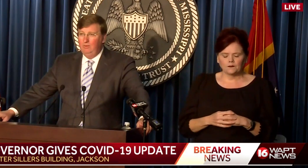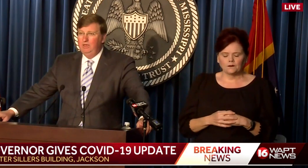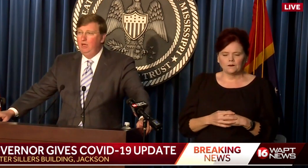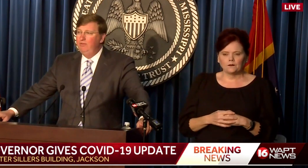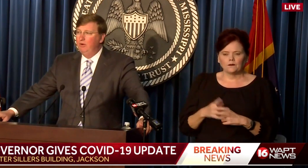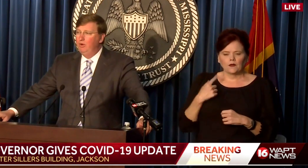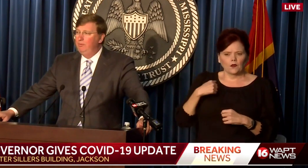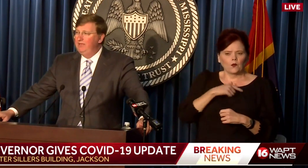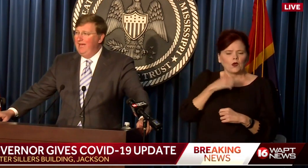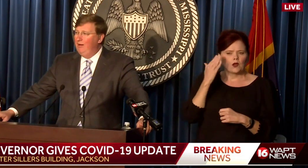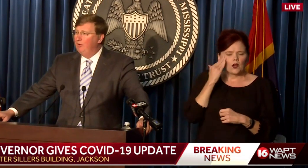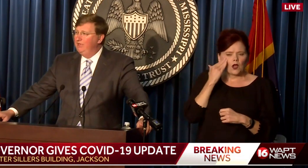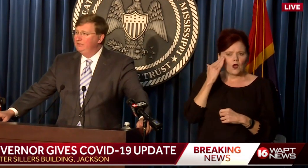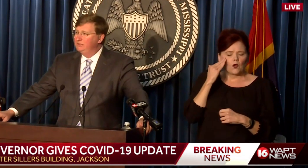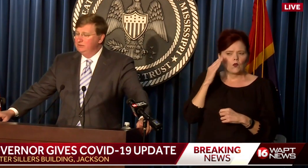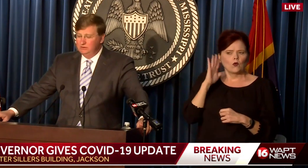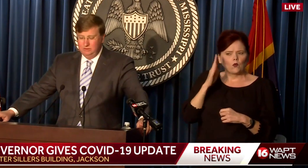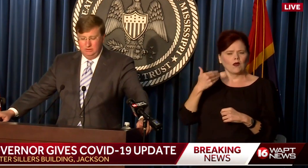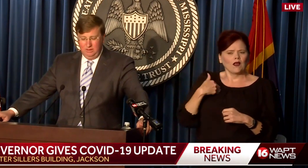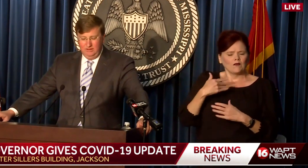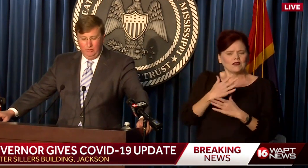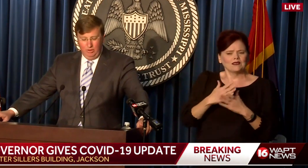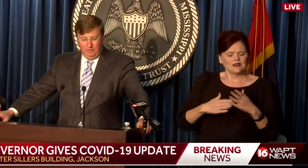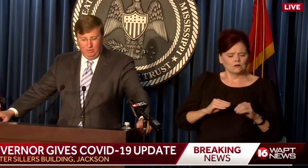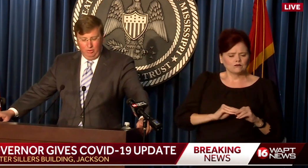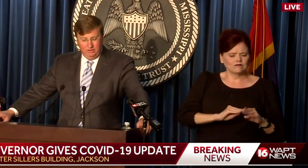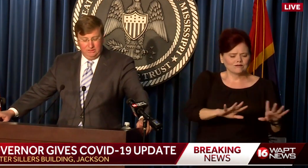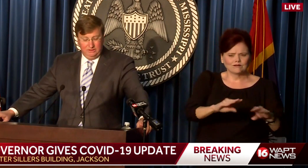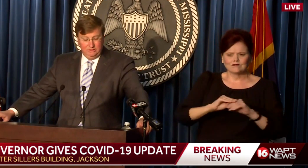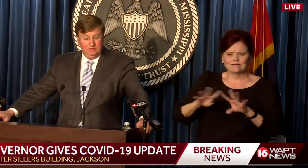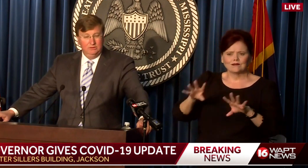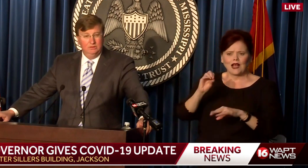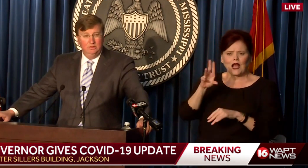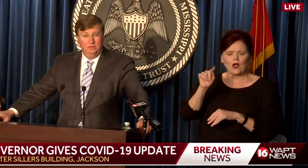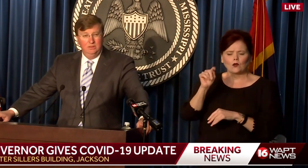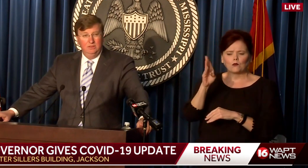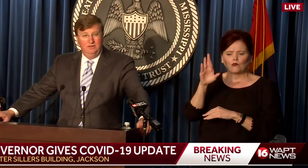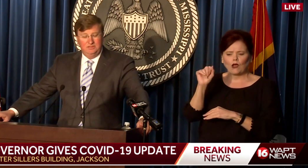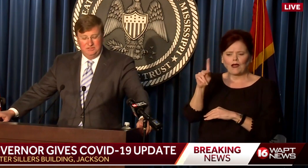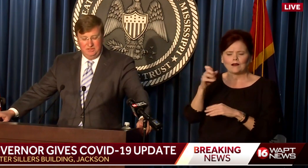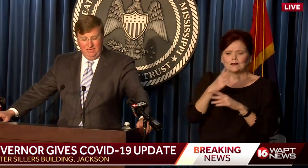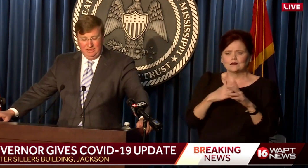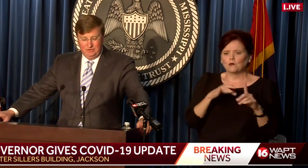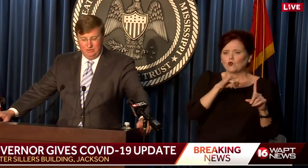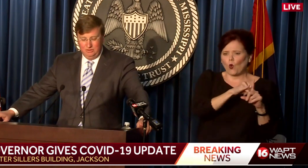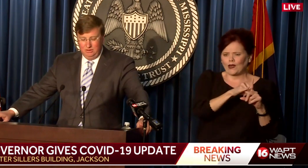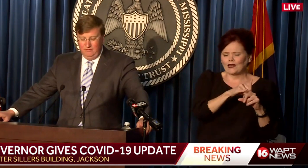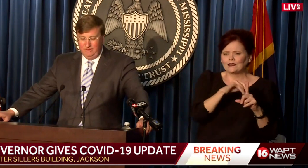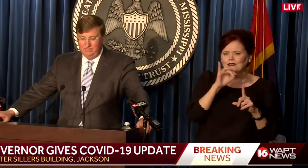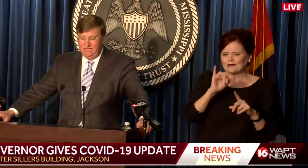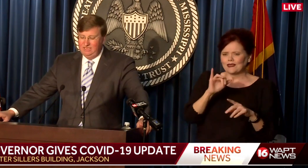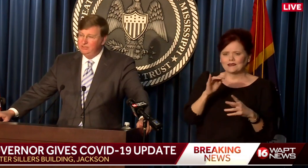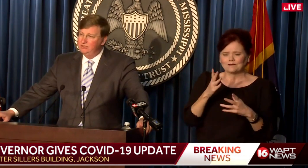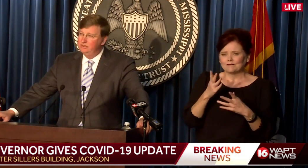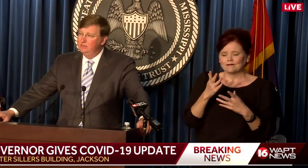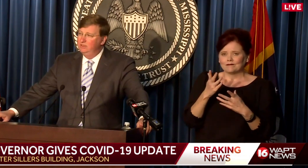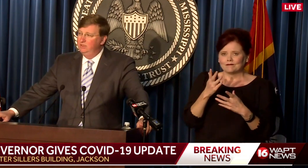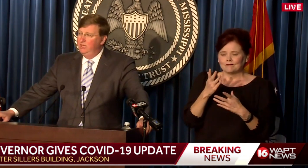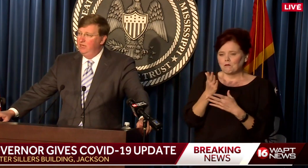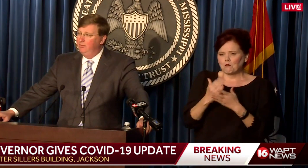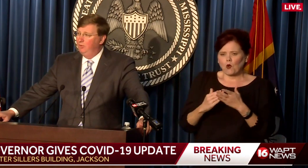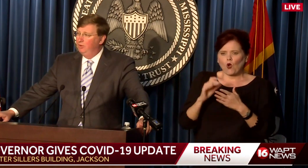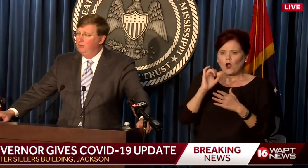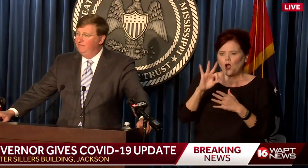Now we know there will be outbreaks and there will be quarantines. This is the nature of a contagious